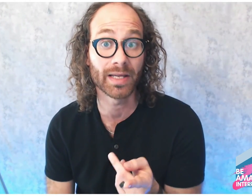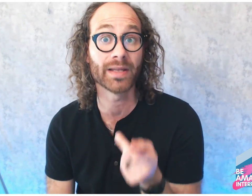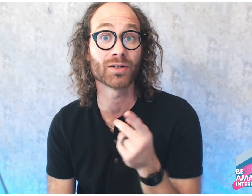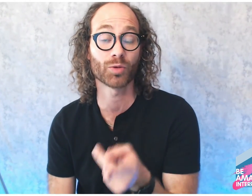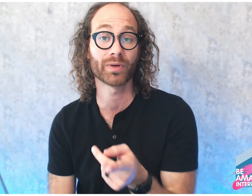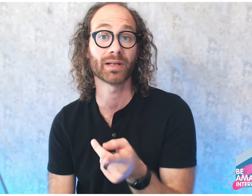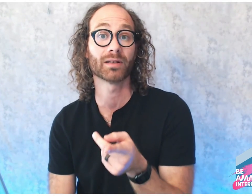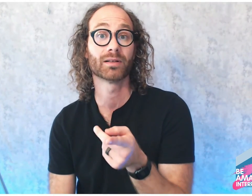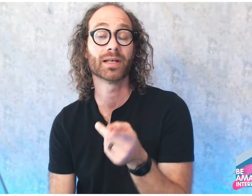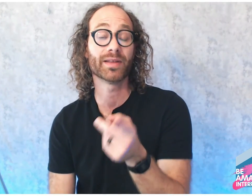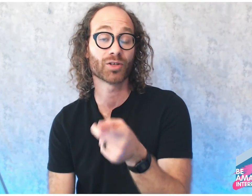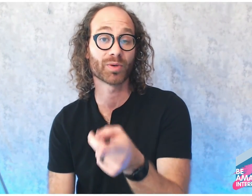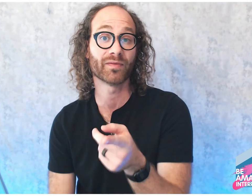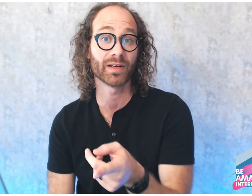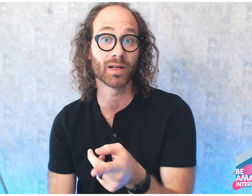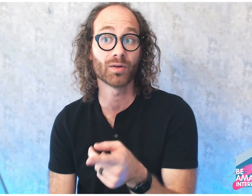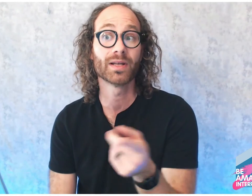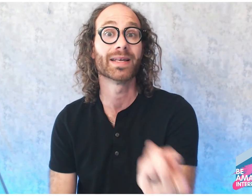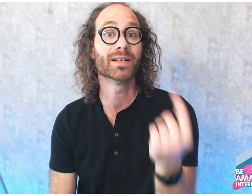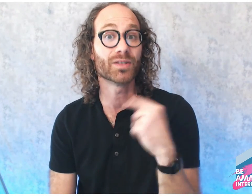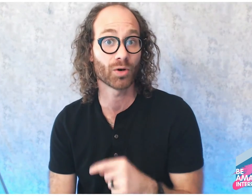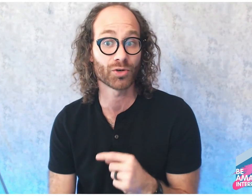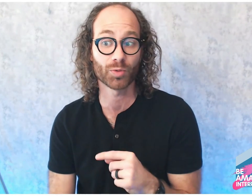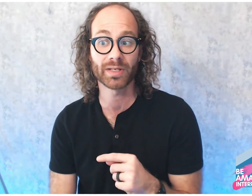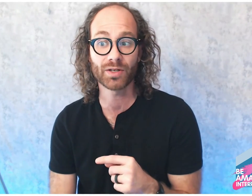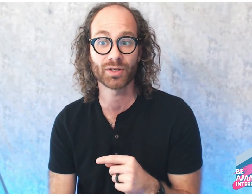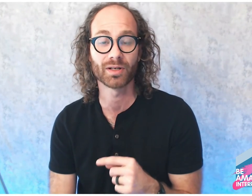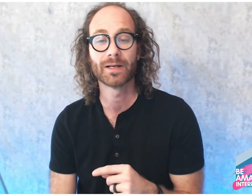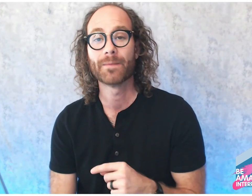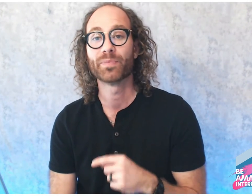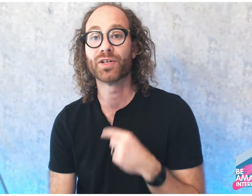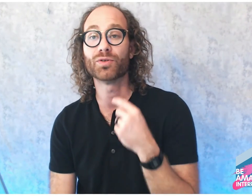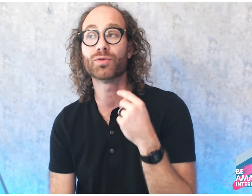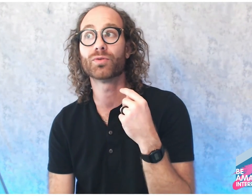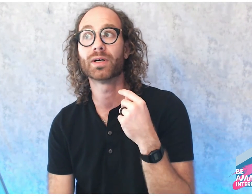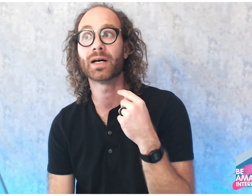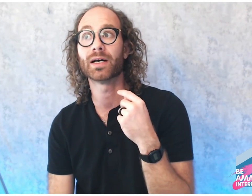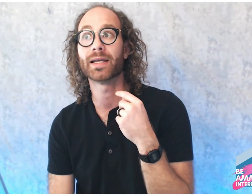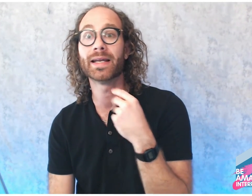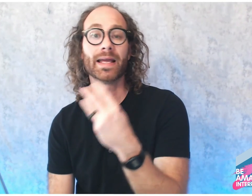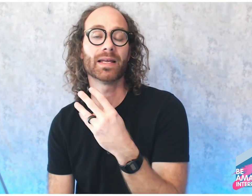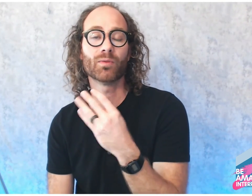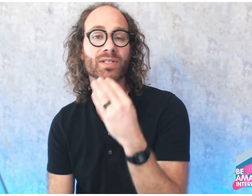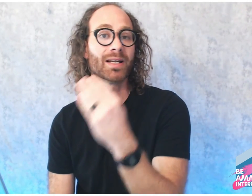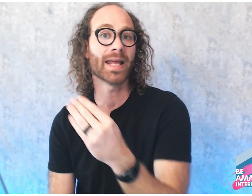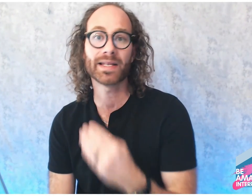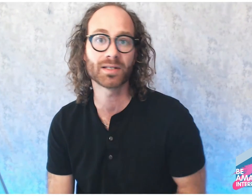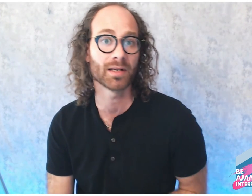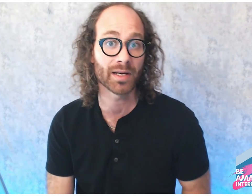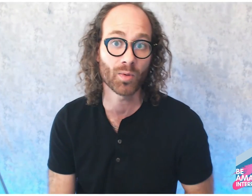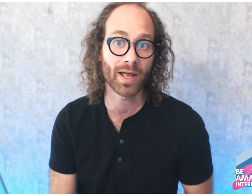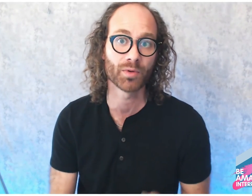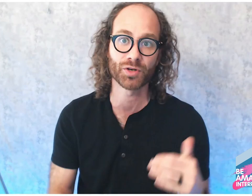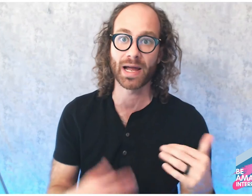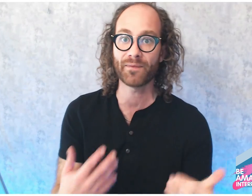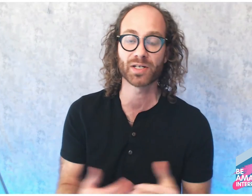interpreted video into your interpretation? Did you, was it enhanced in any way? Was your affect better?